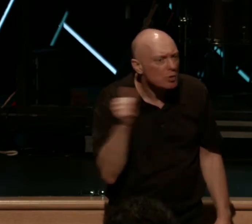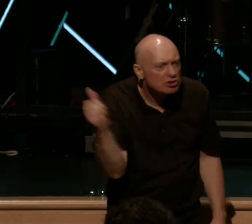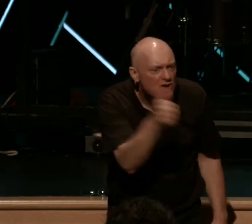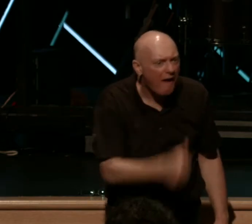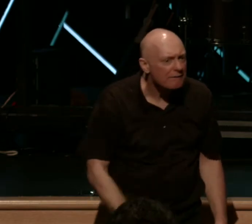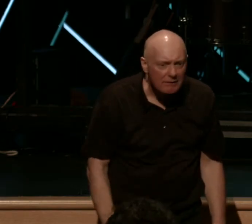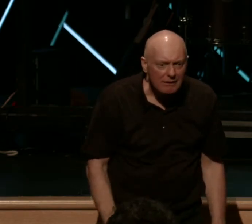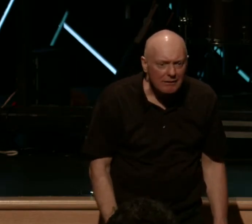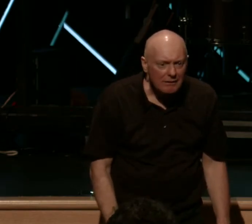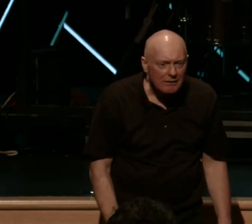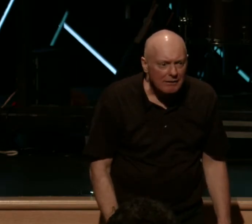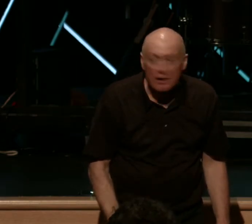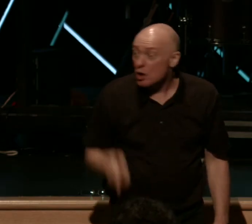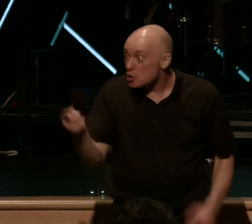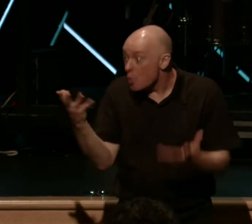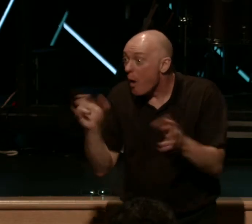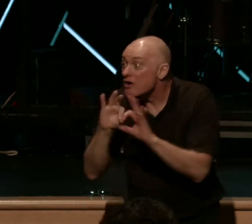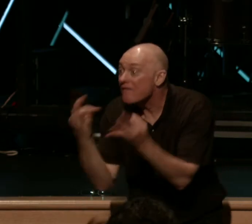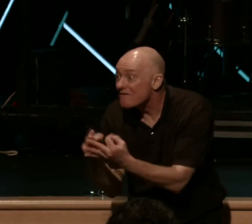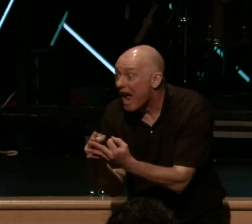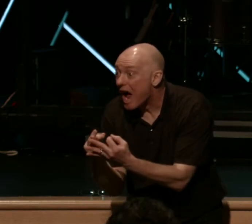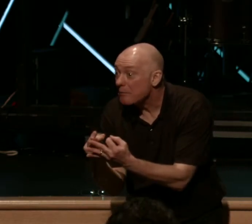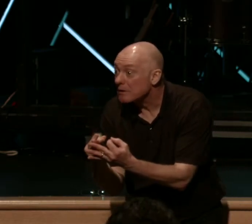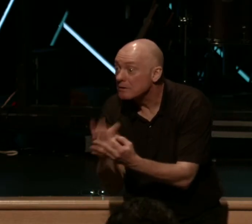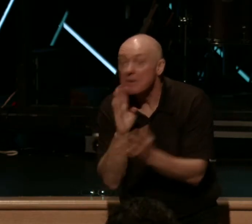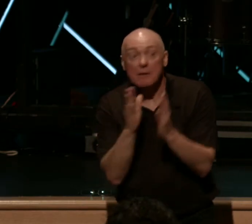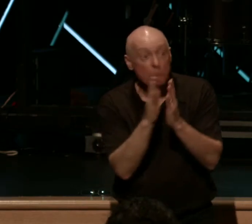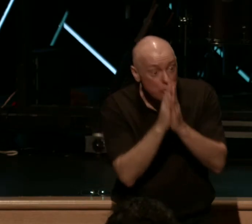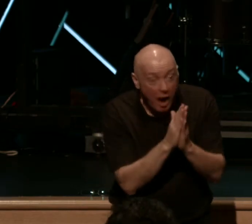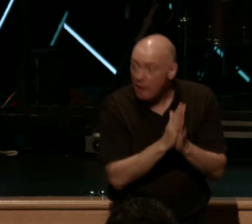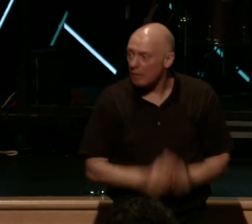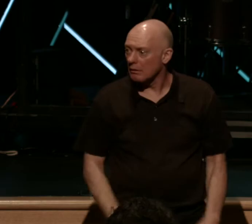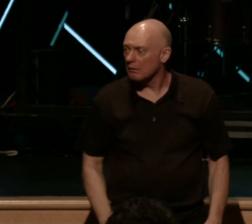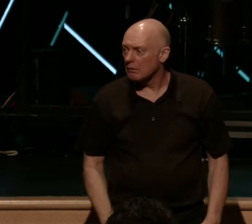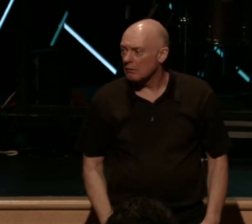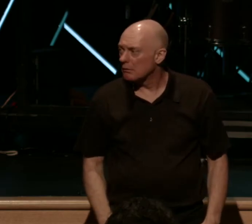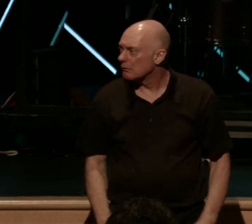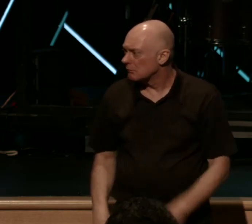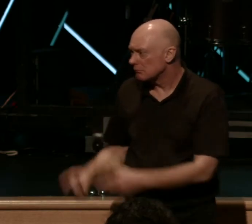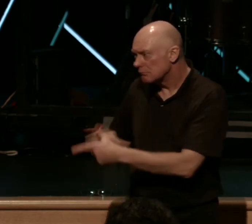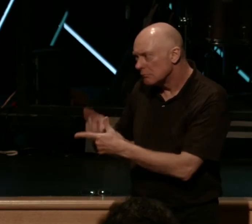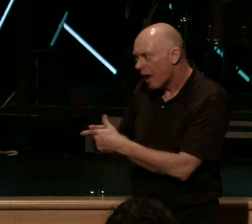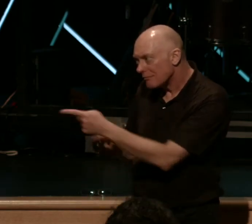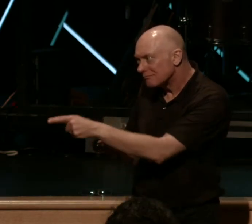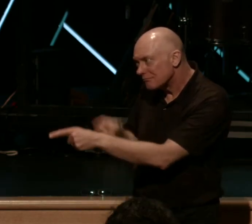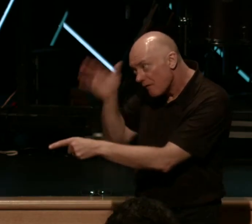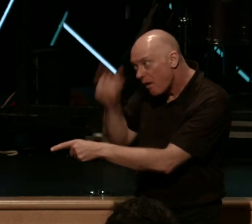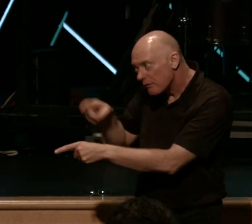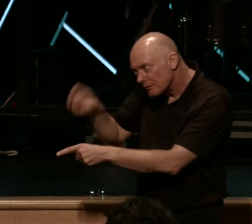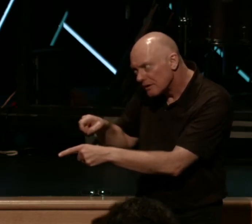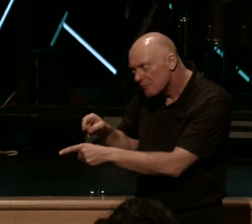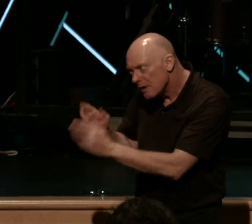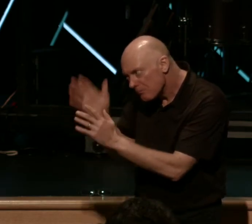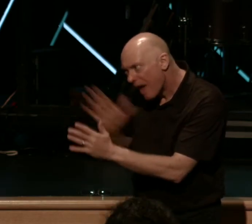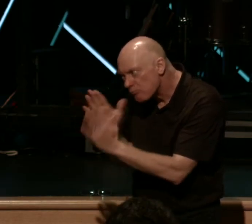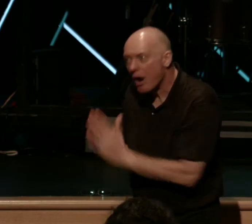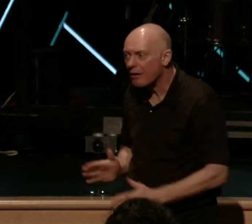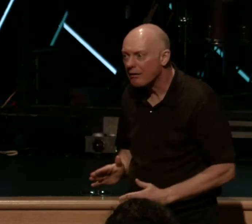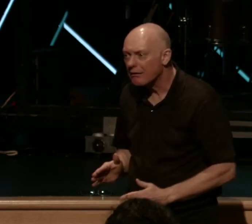if you want your family to be a family of prayer, then, brother, father, you need to be a man of prayer. Right? If you want your family